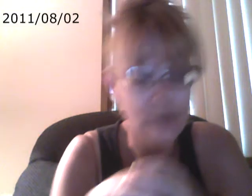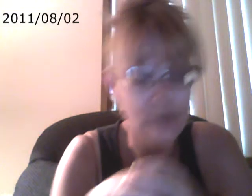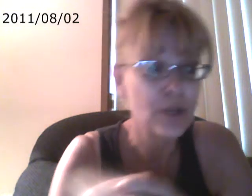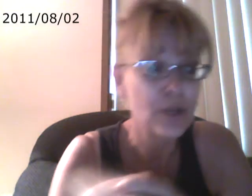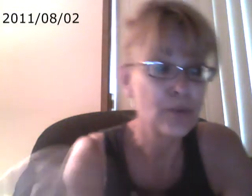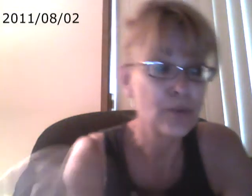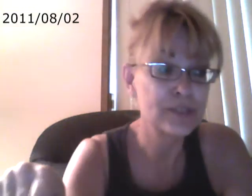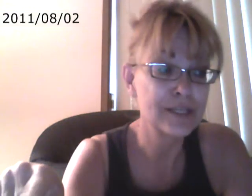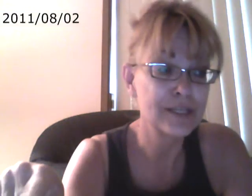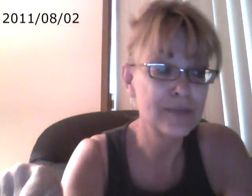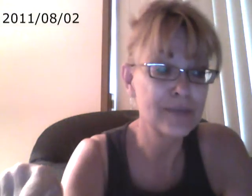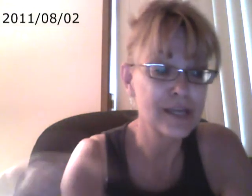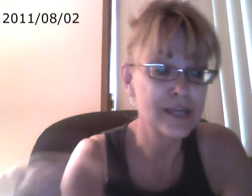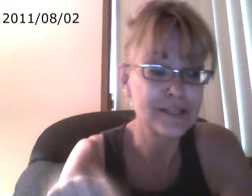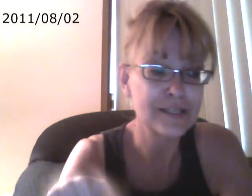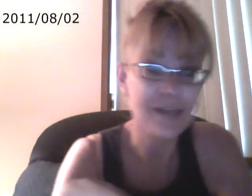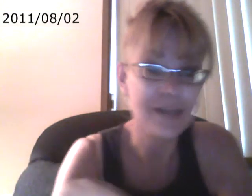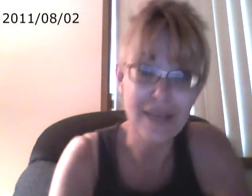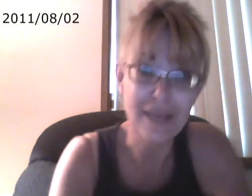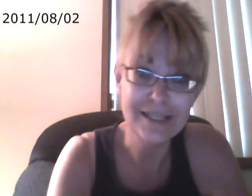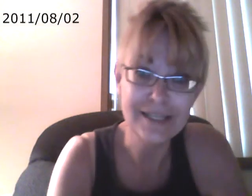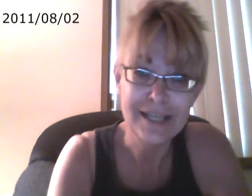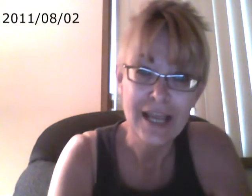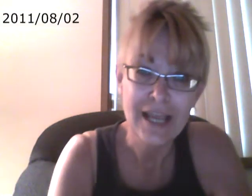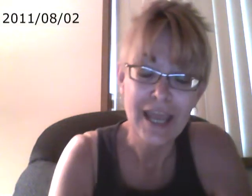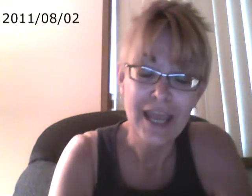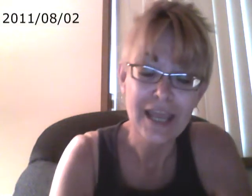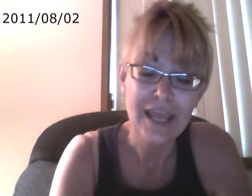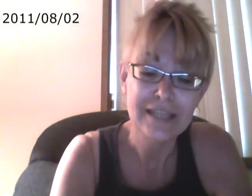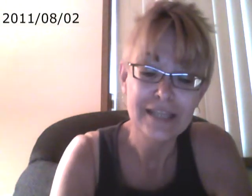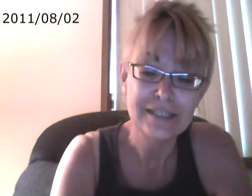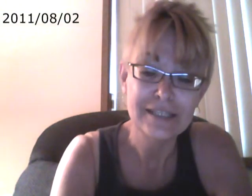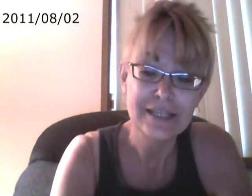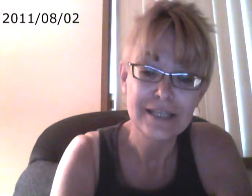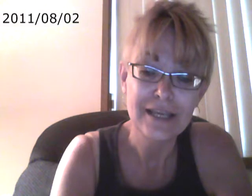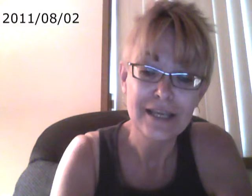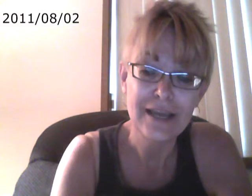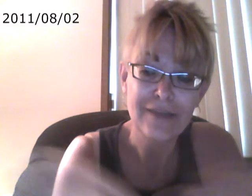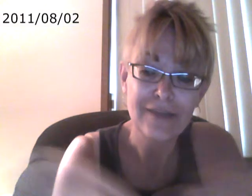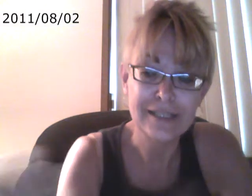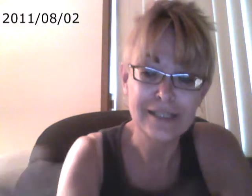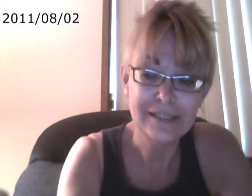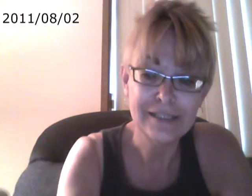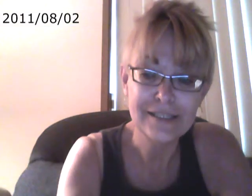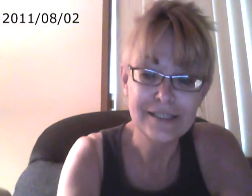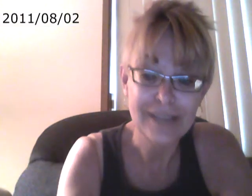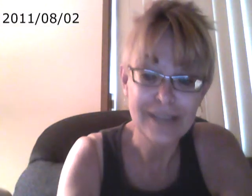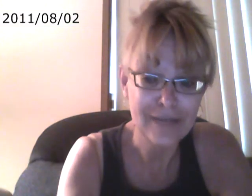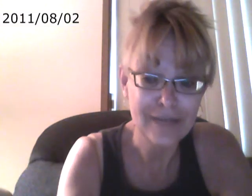Mostly because I've had it, and I've had kids that have it.